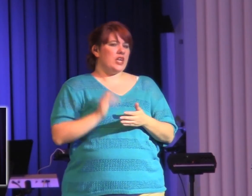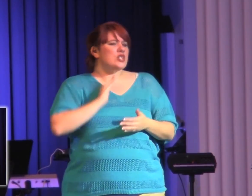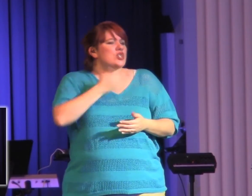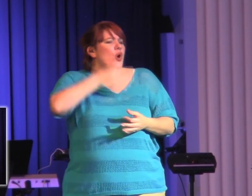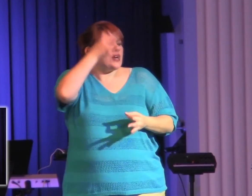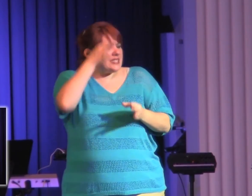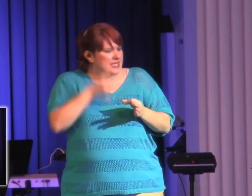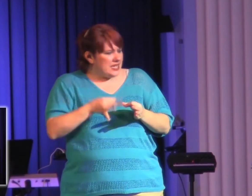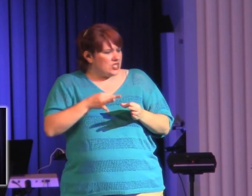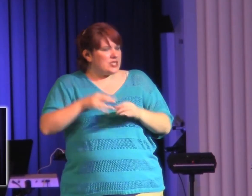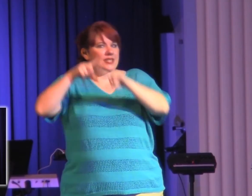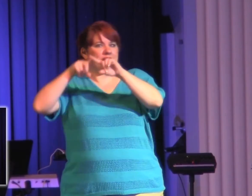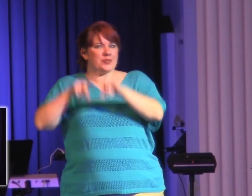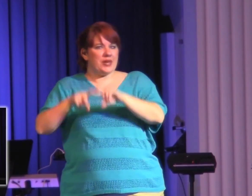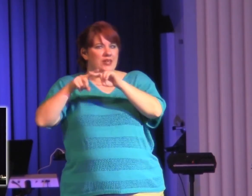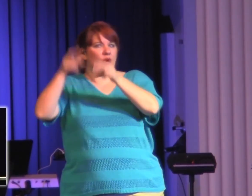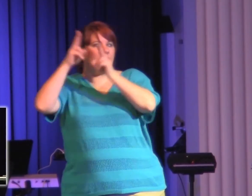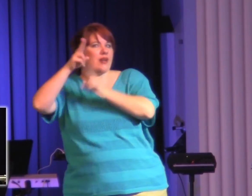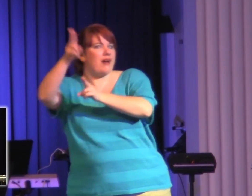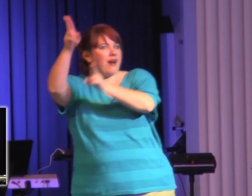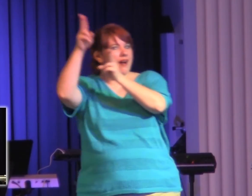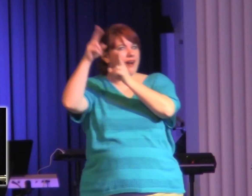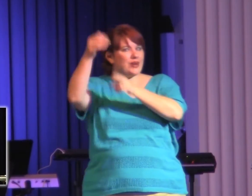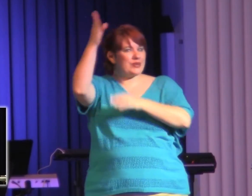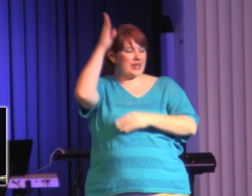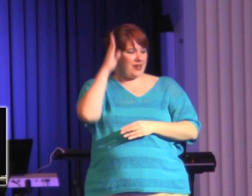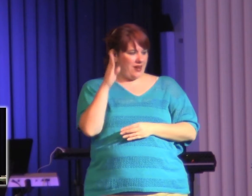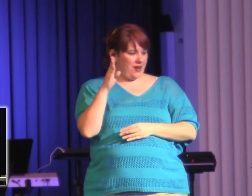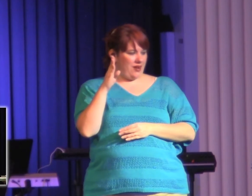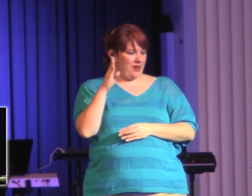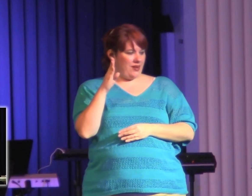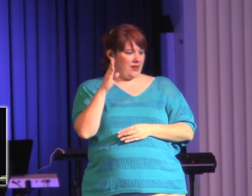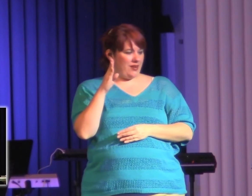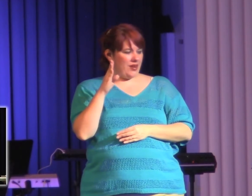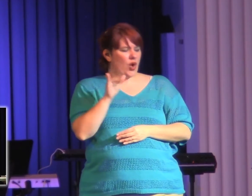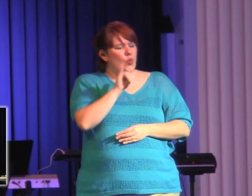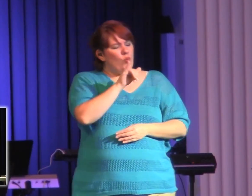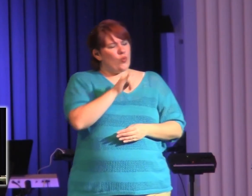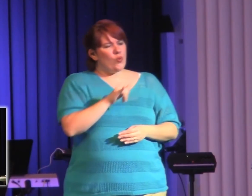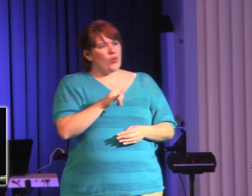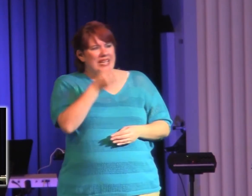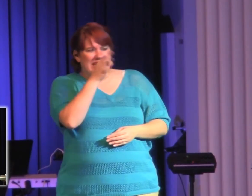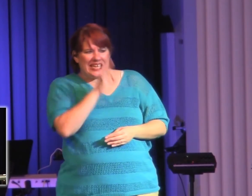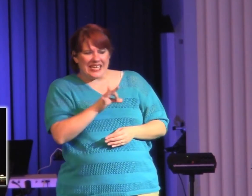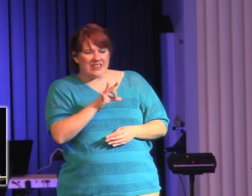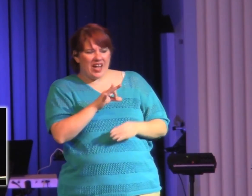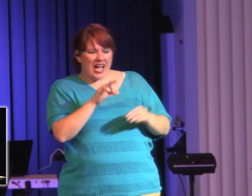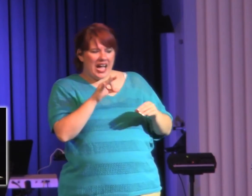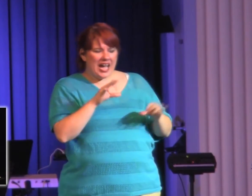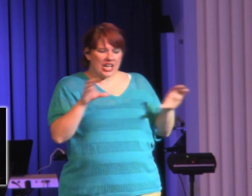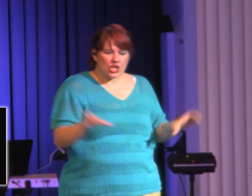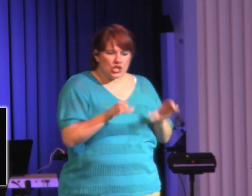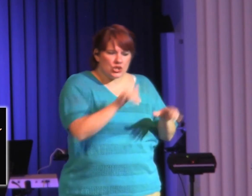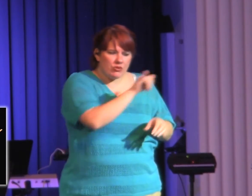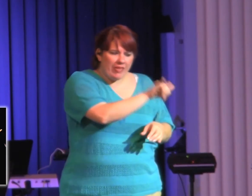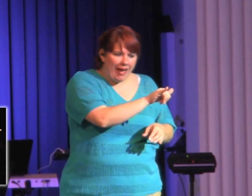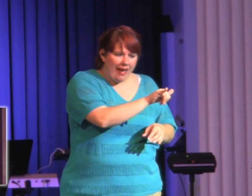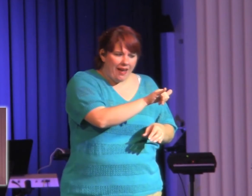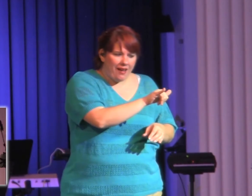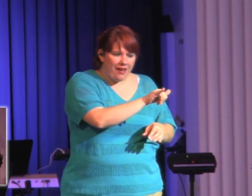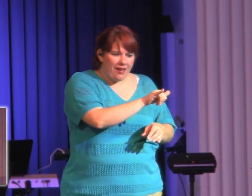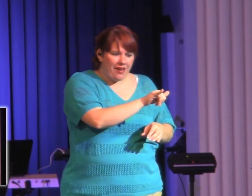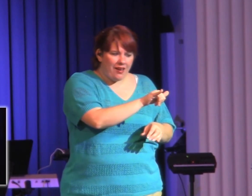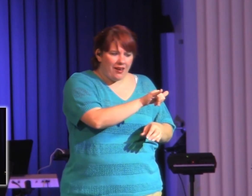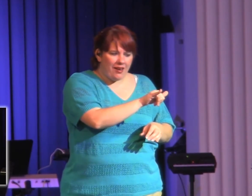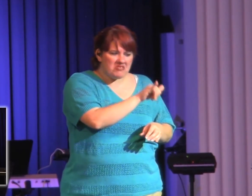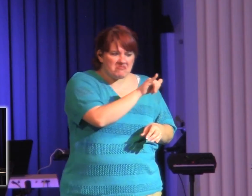something called maturity. And it's an incredible step toward living a holy life. See, we can put on airs, we can put on a lot of different